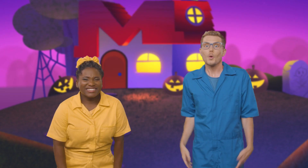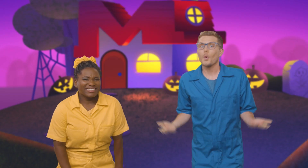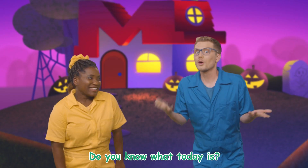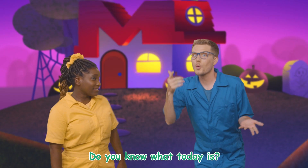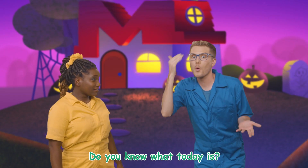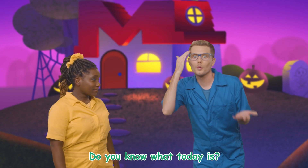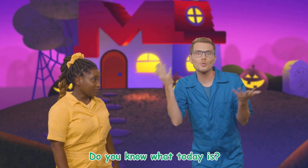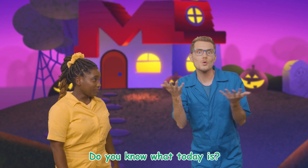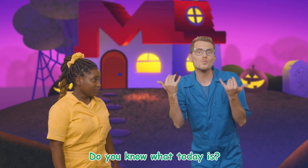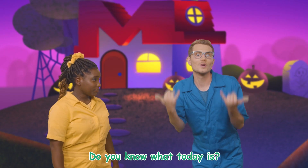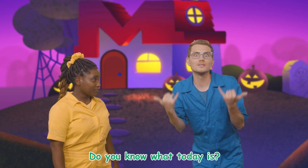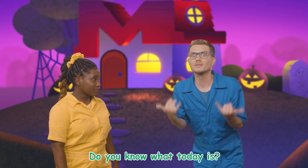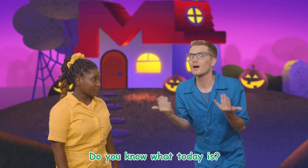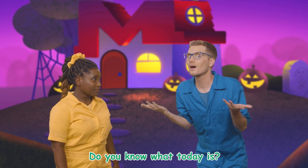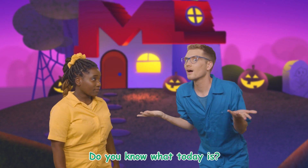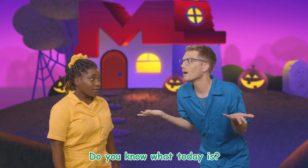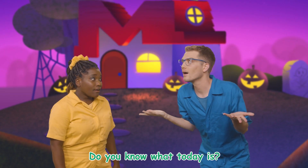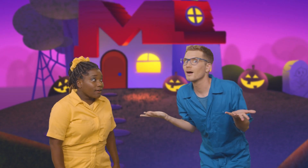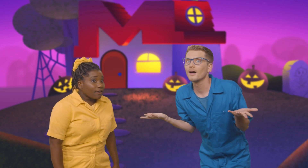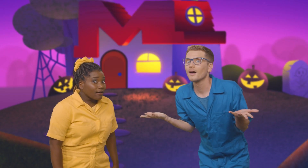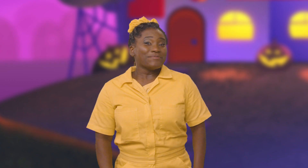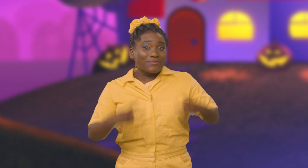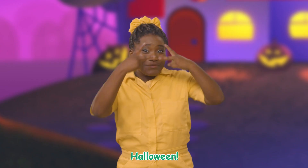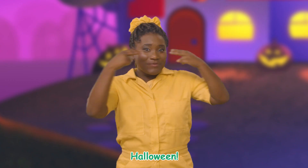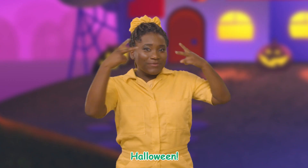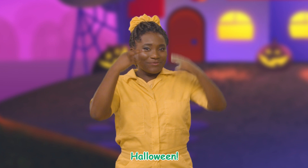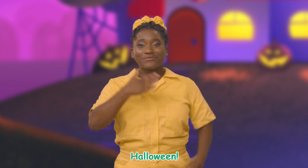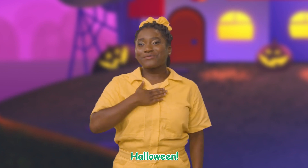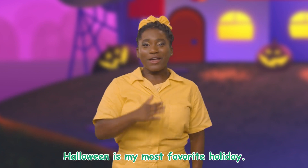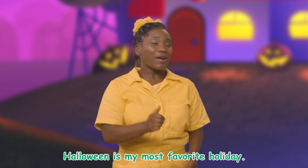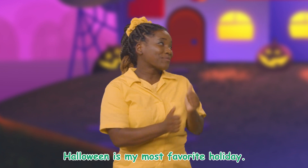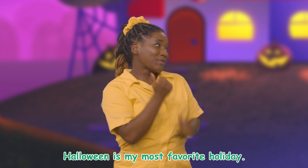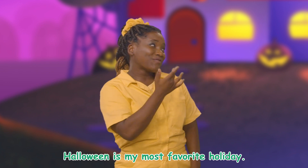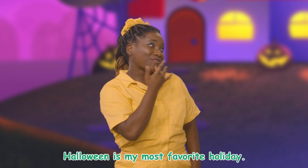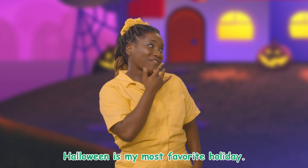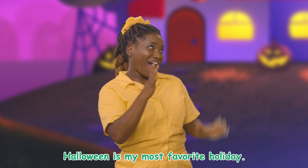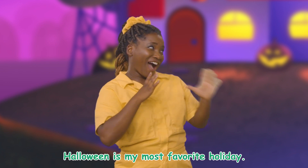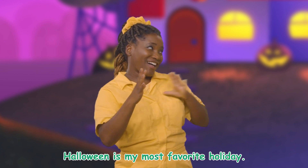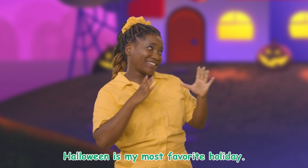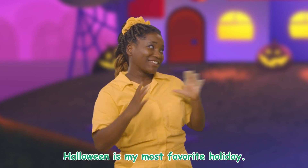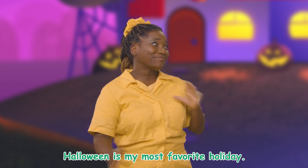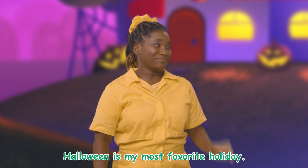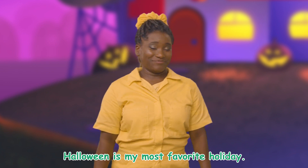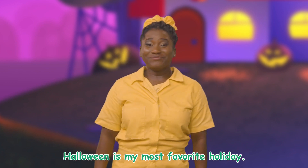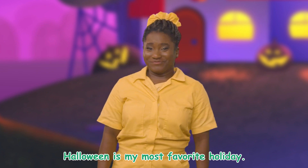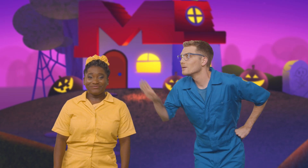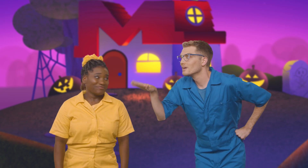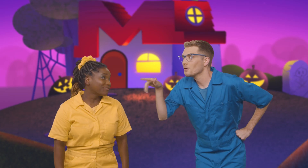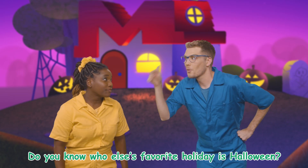Do you know what today is? Halloween! Halloween is my most favorite holiday! Do